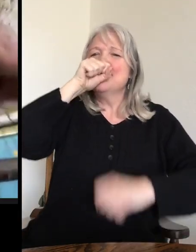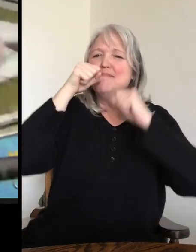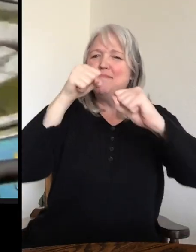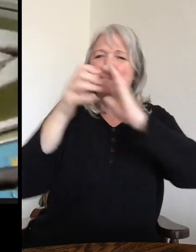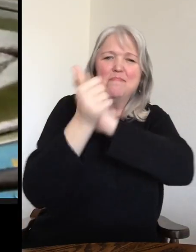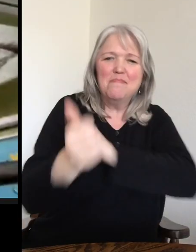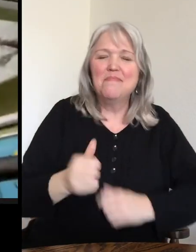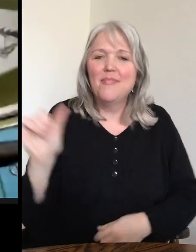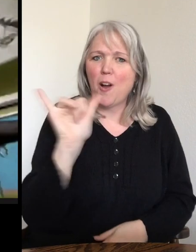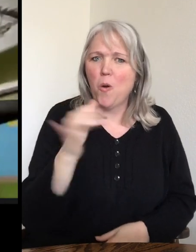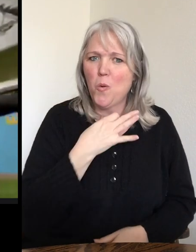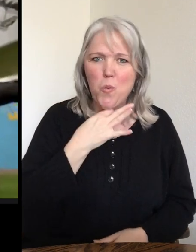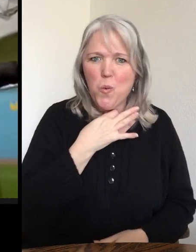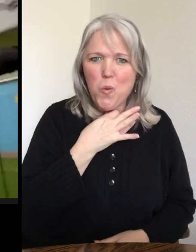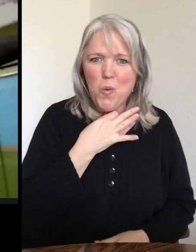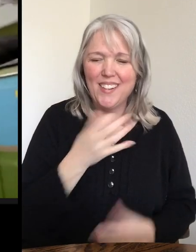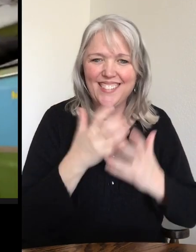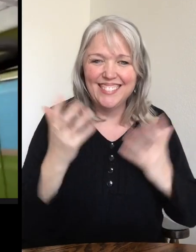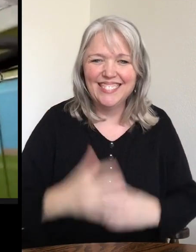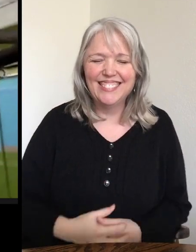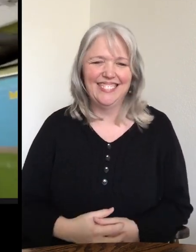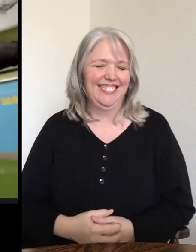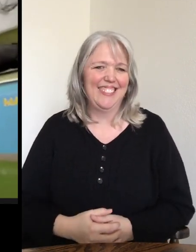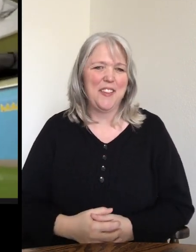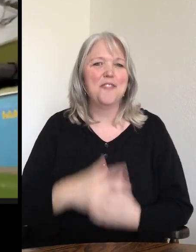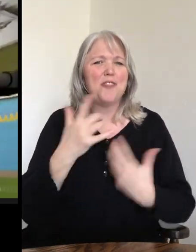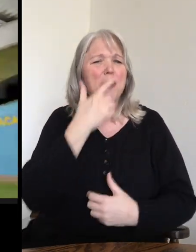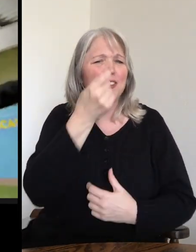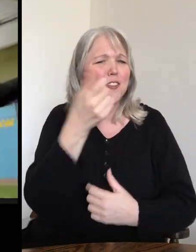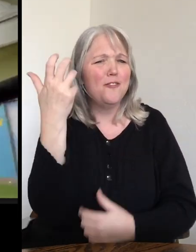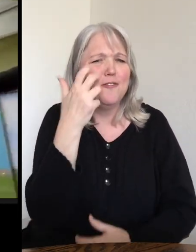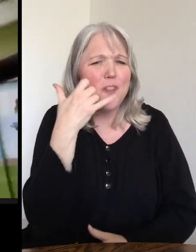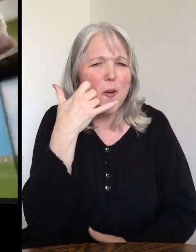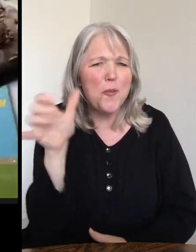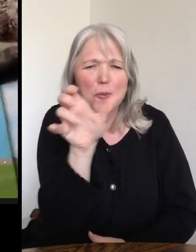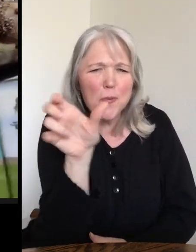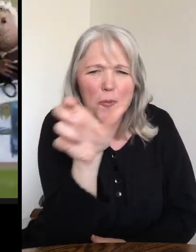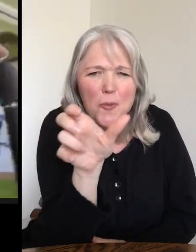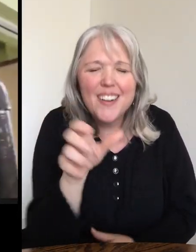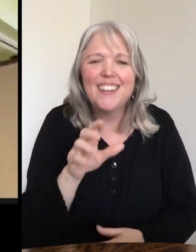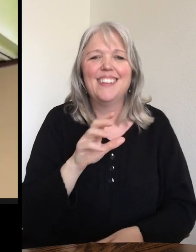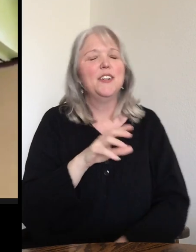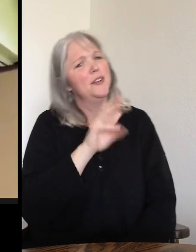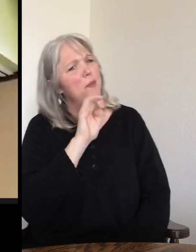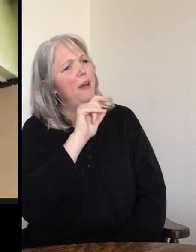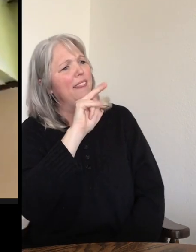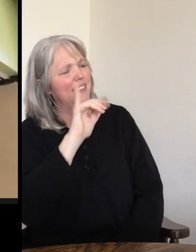And he's also a very curious individual. Very interested in the phone. Melanie, a lot of people are asking